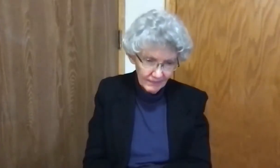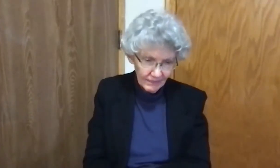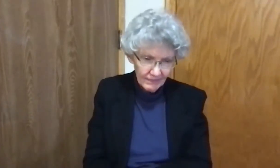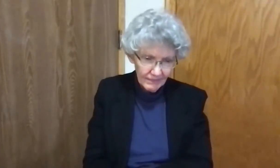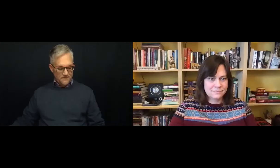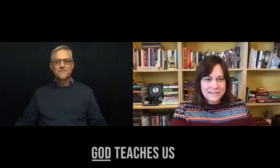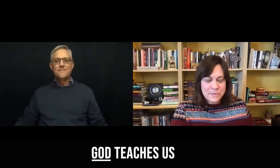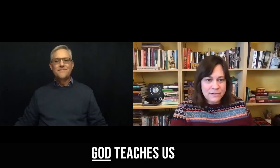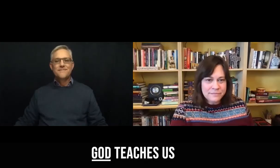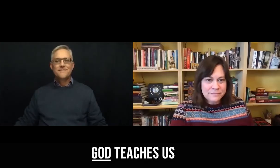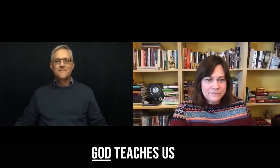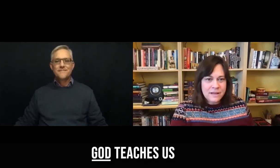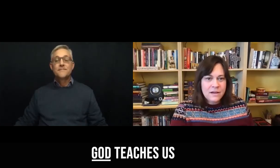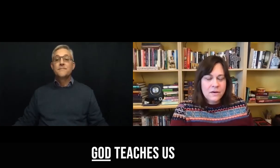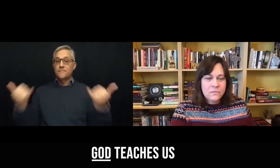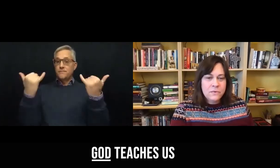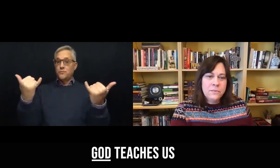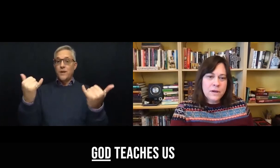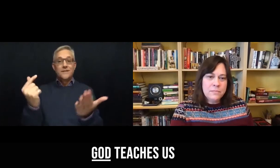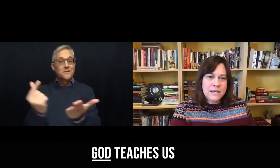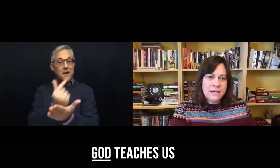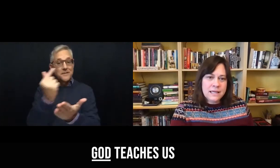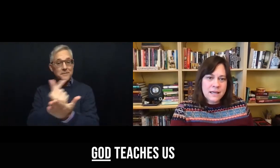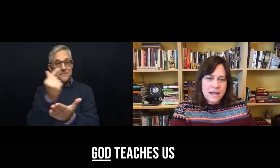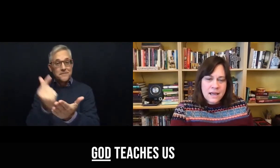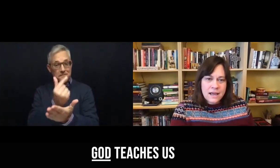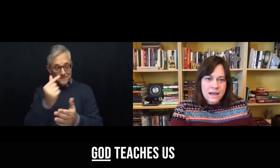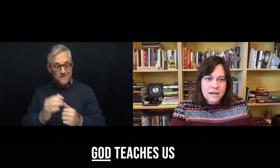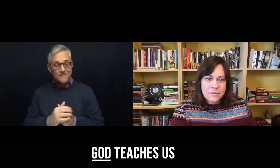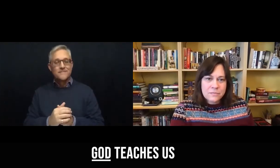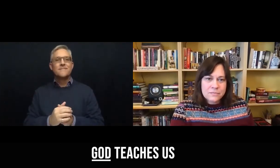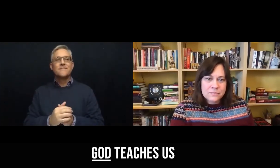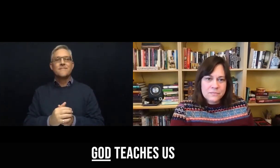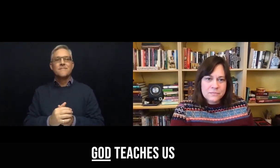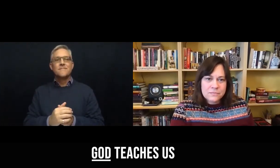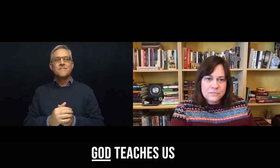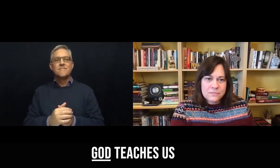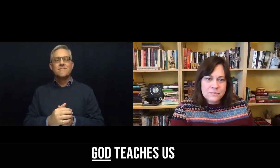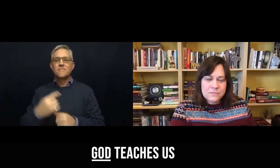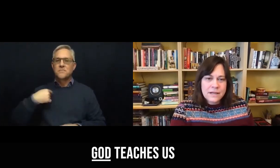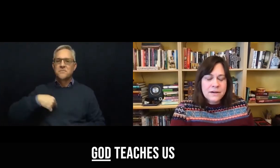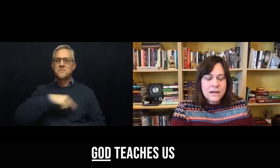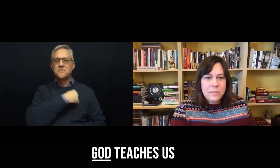In gospel, we will be hearing about